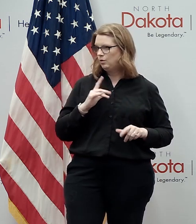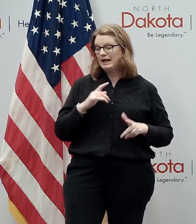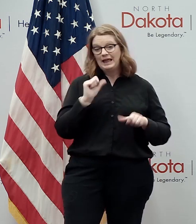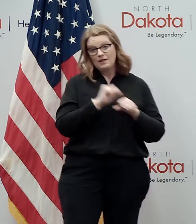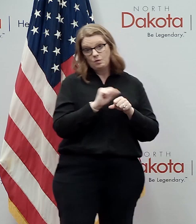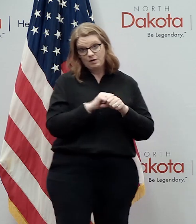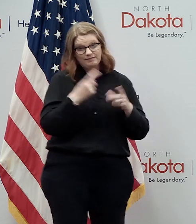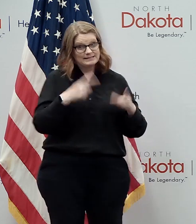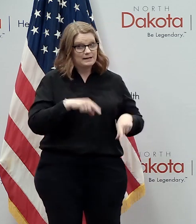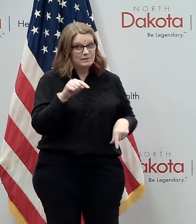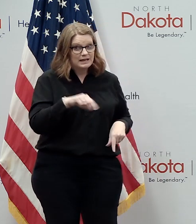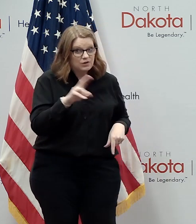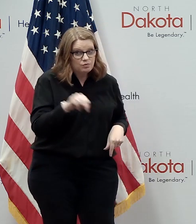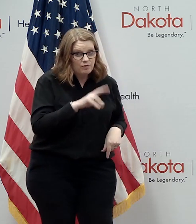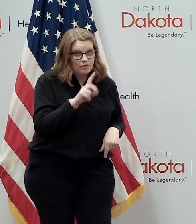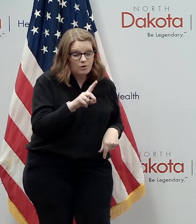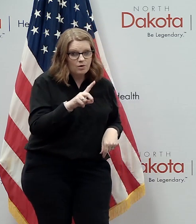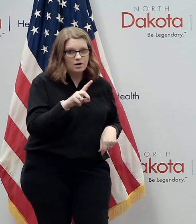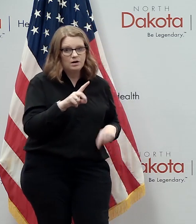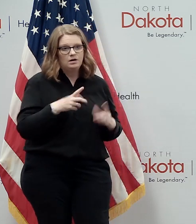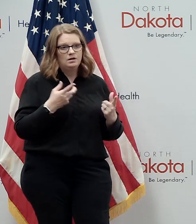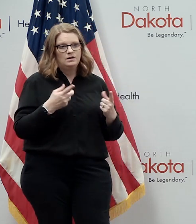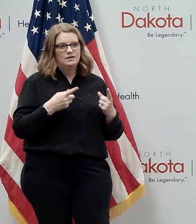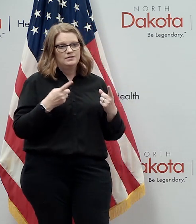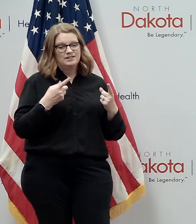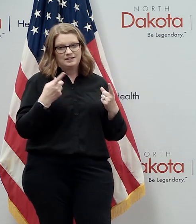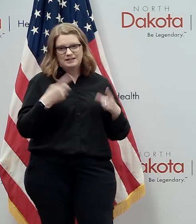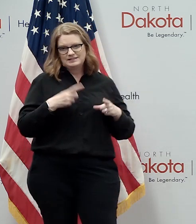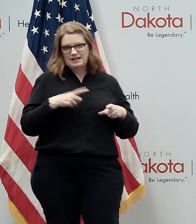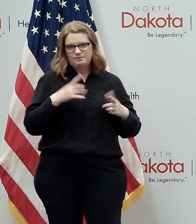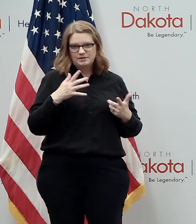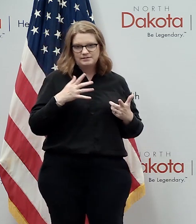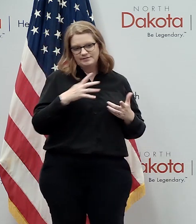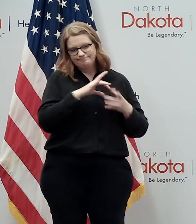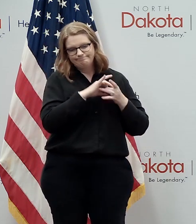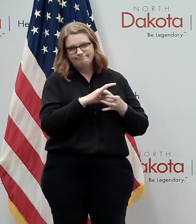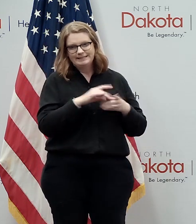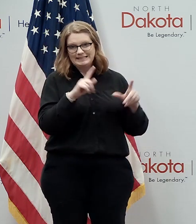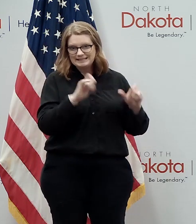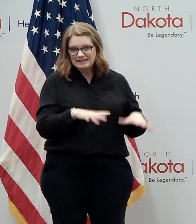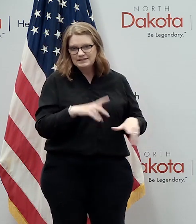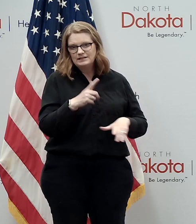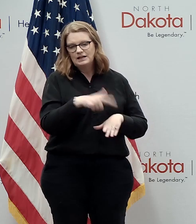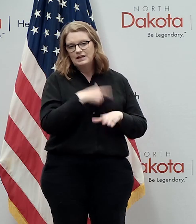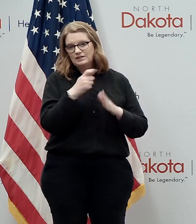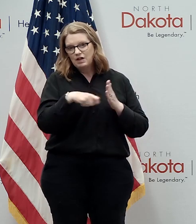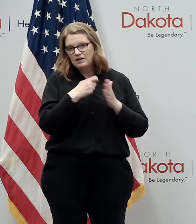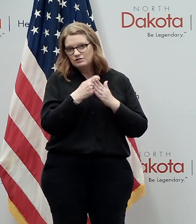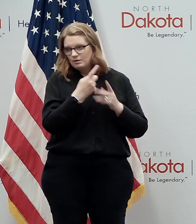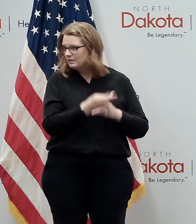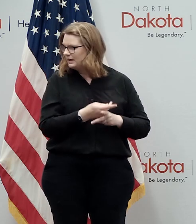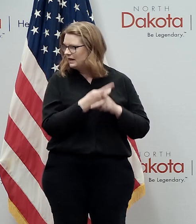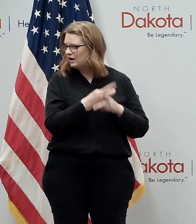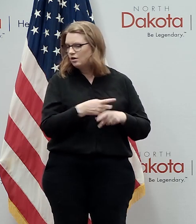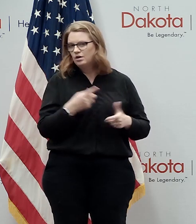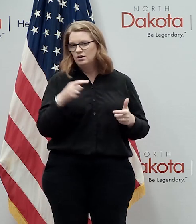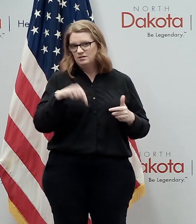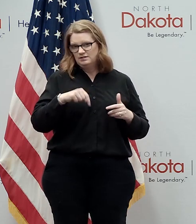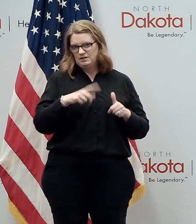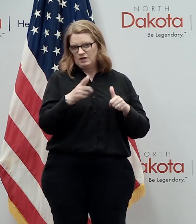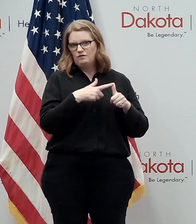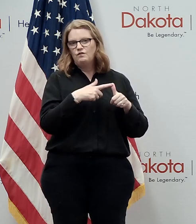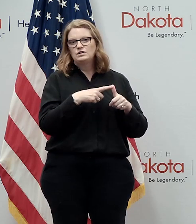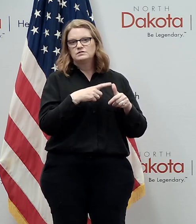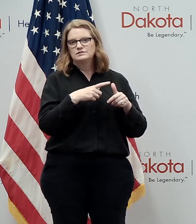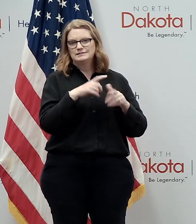north dakota uh both that has occurred around uh testing uh in long-term care uh one of the first states in the nation to